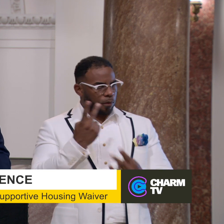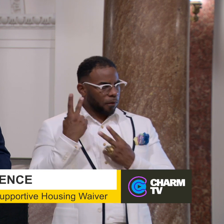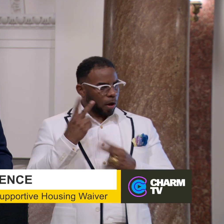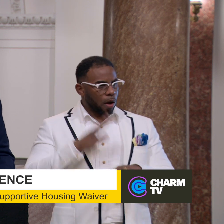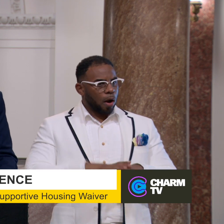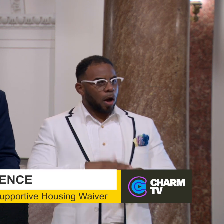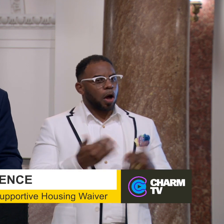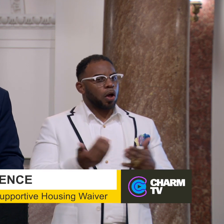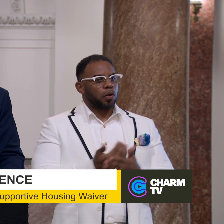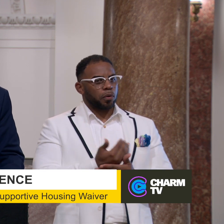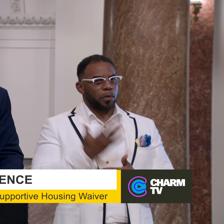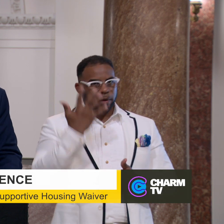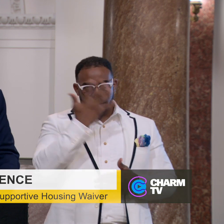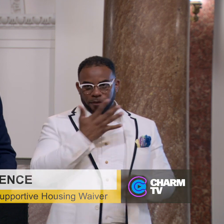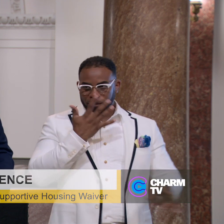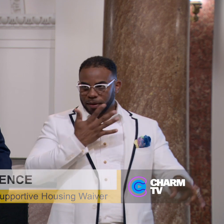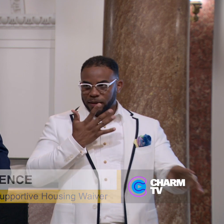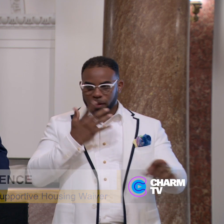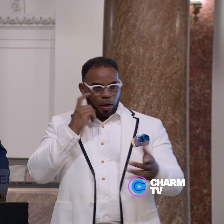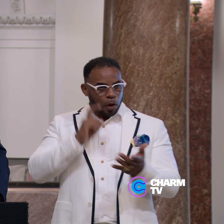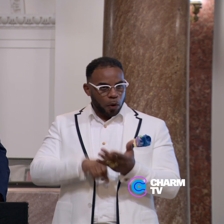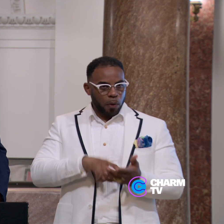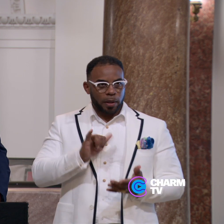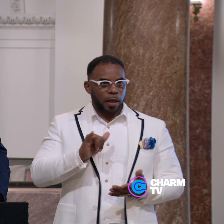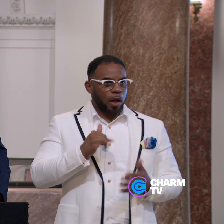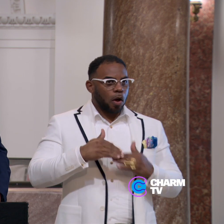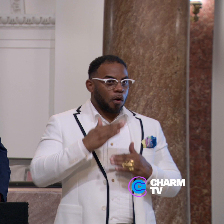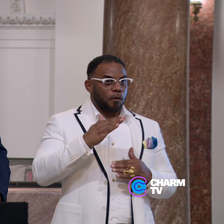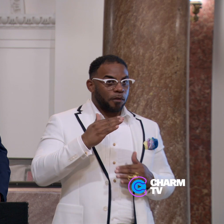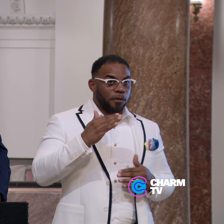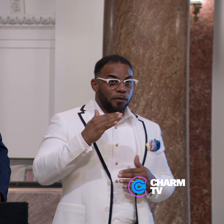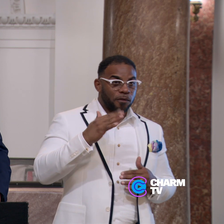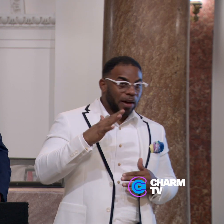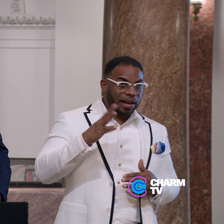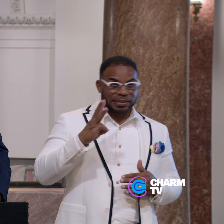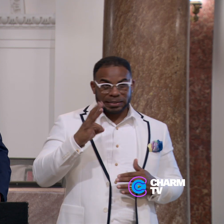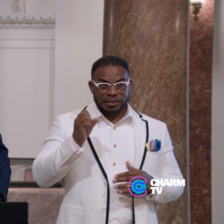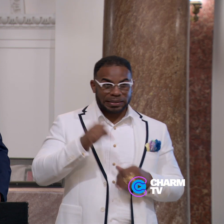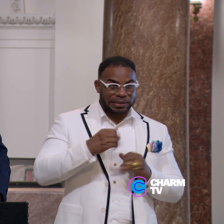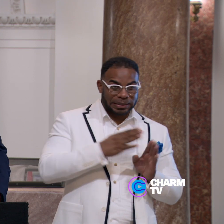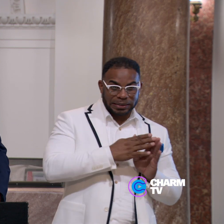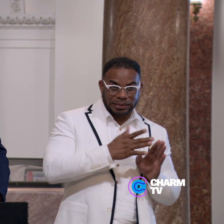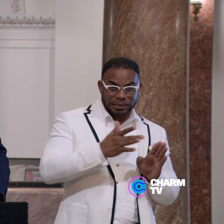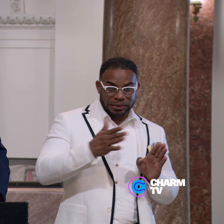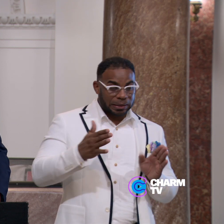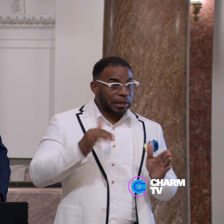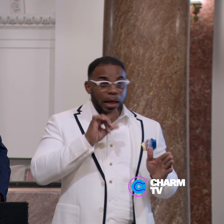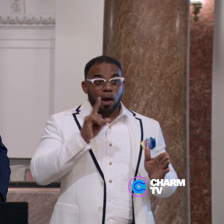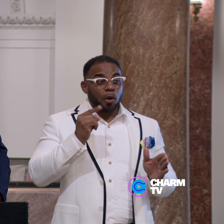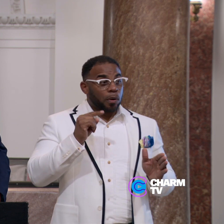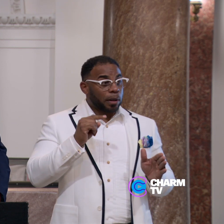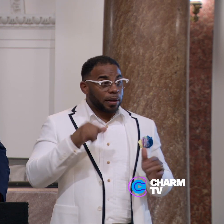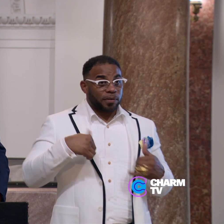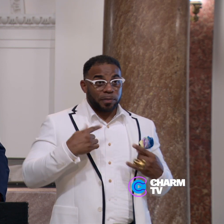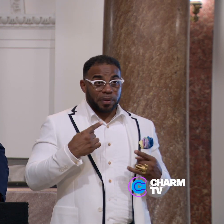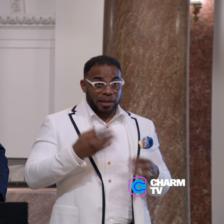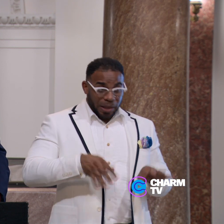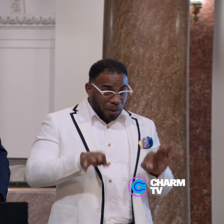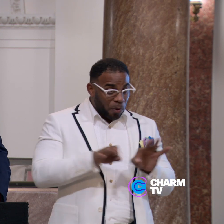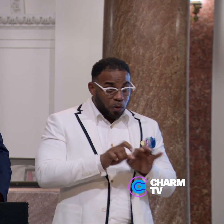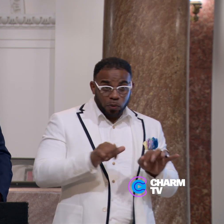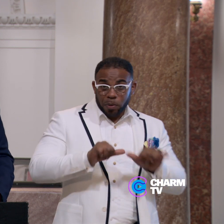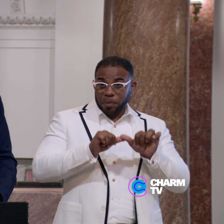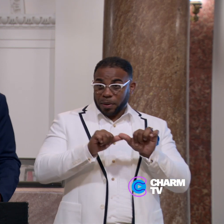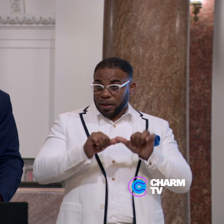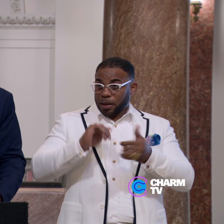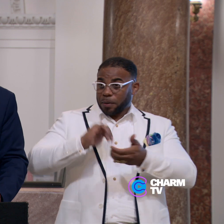on the new faces and noting that over five, six years, not only has it been important to